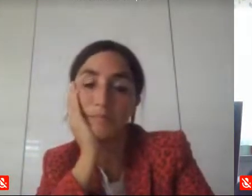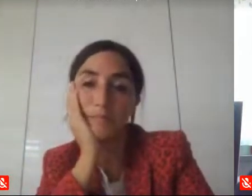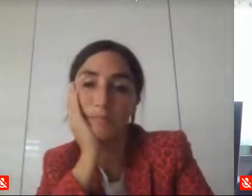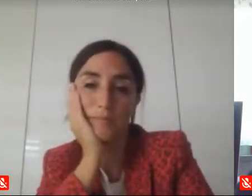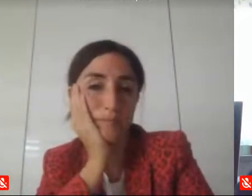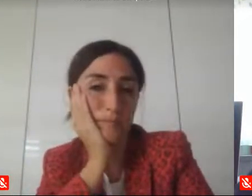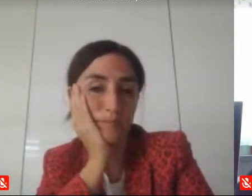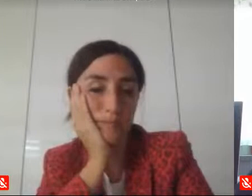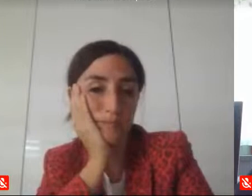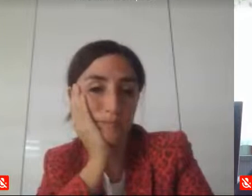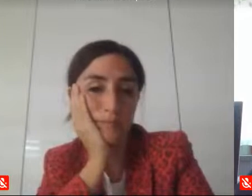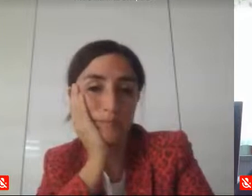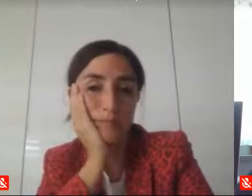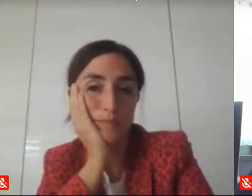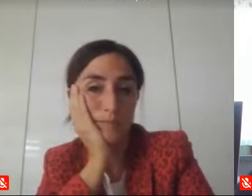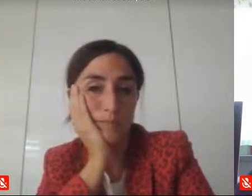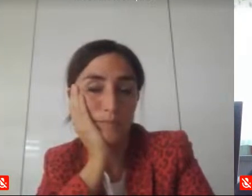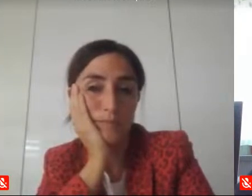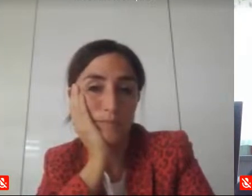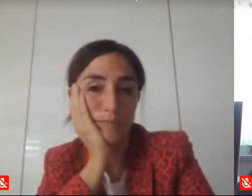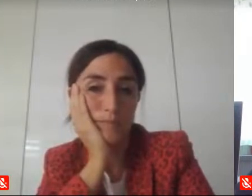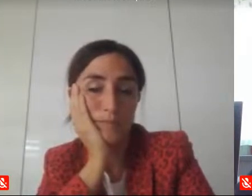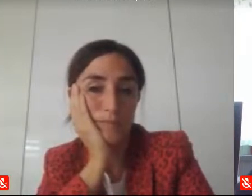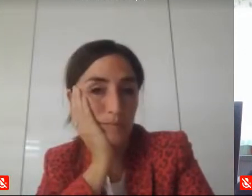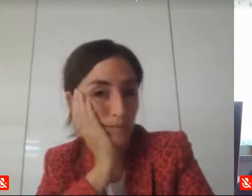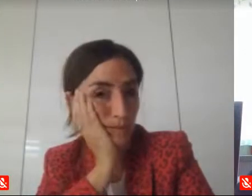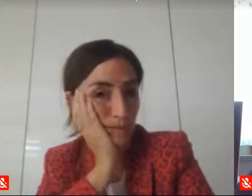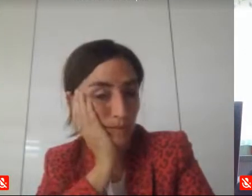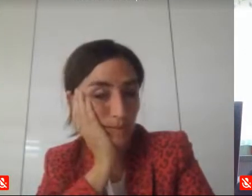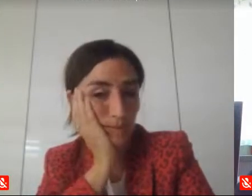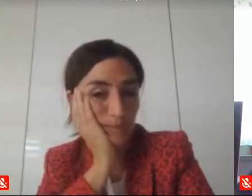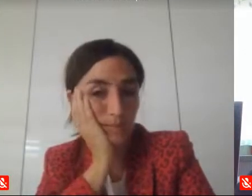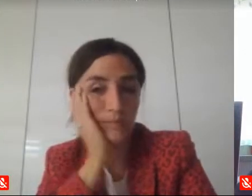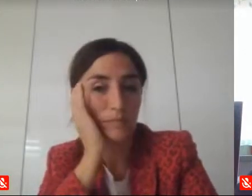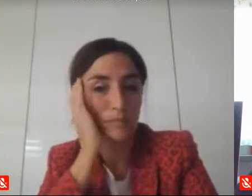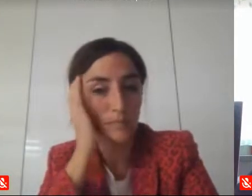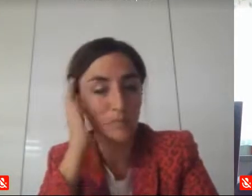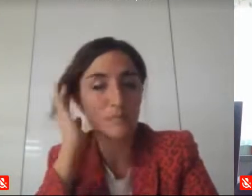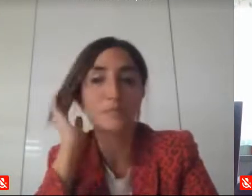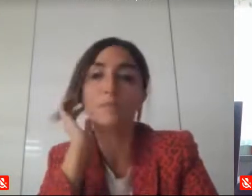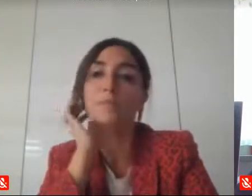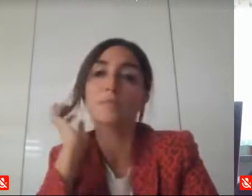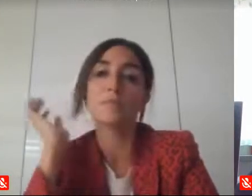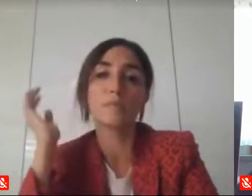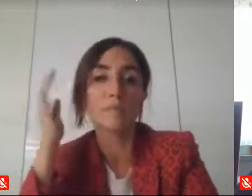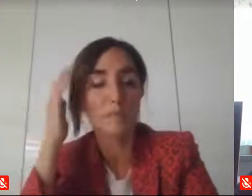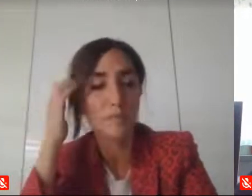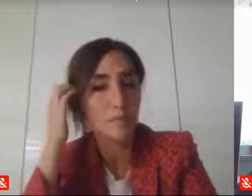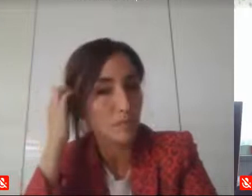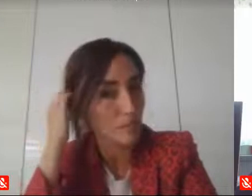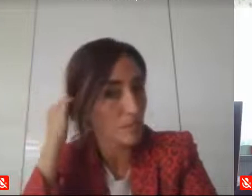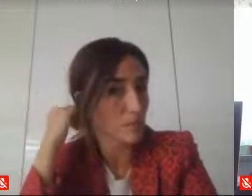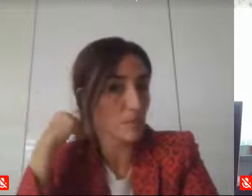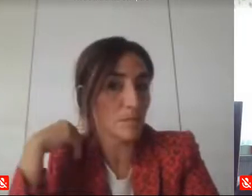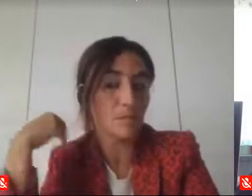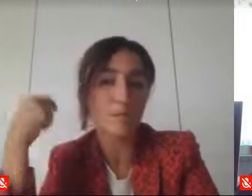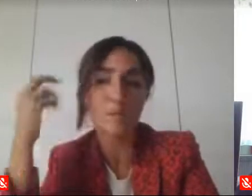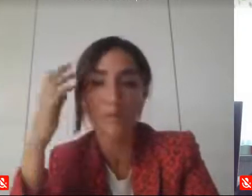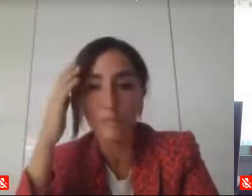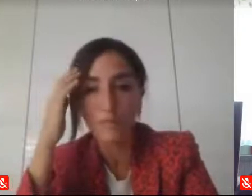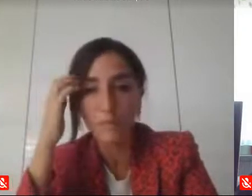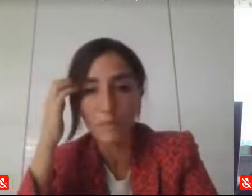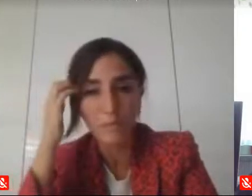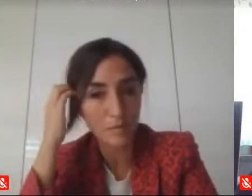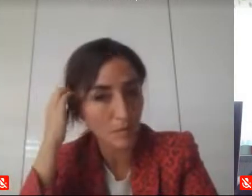means it is extremely important to invest in infrastructure, in education, in transport, in Internet, and also to